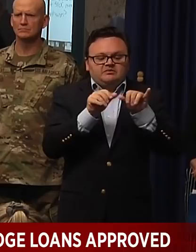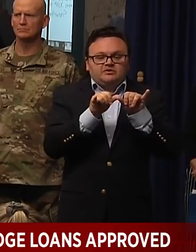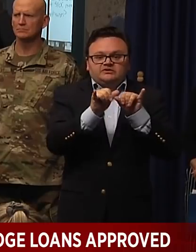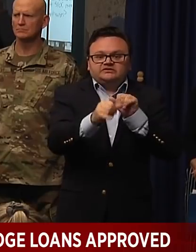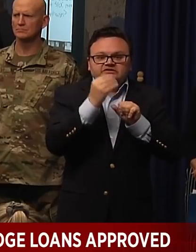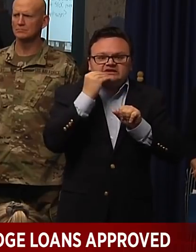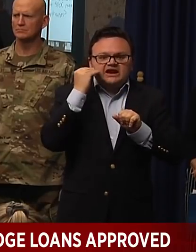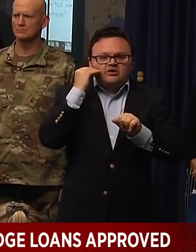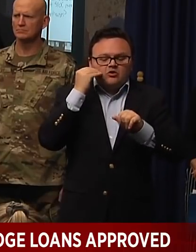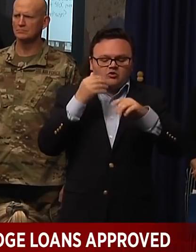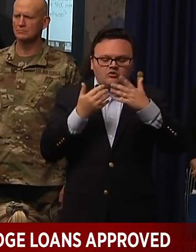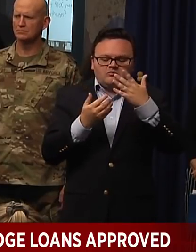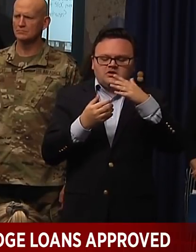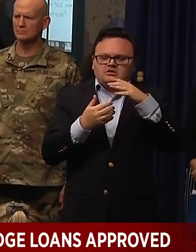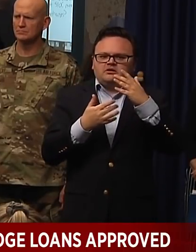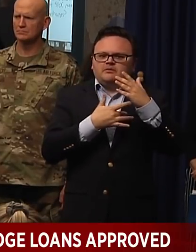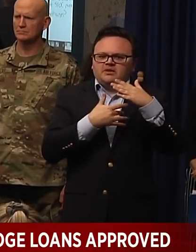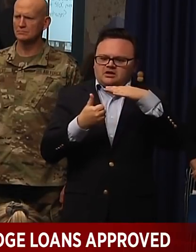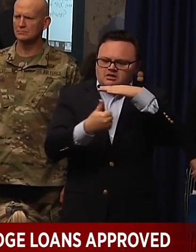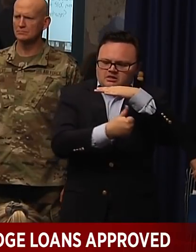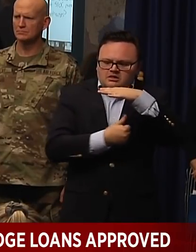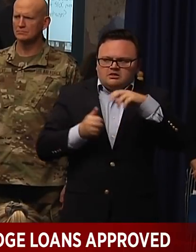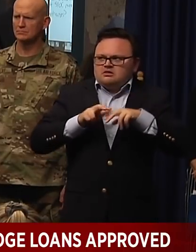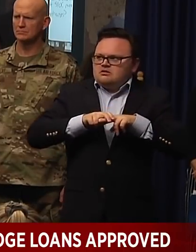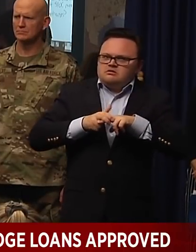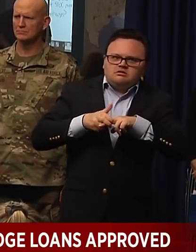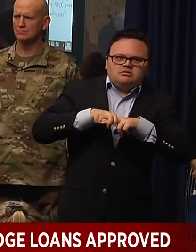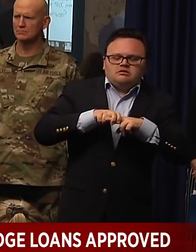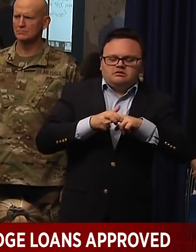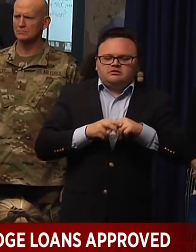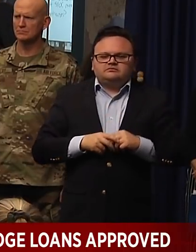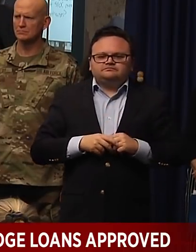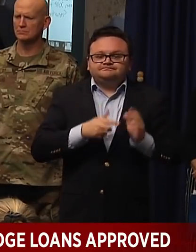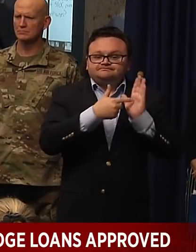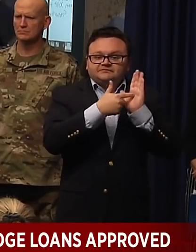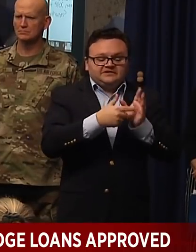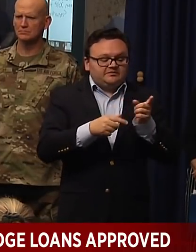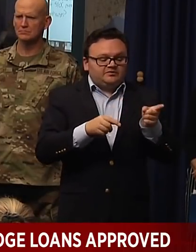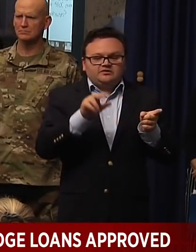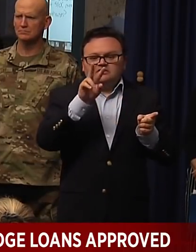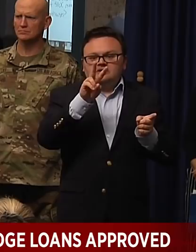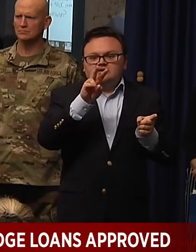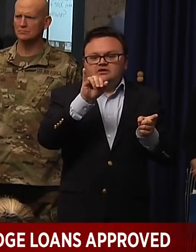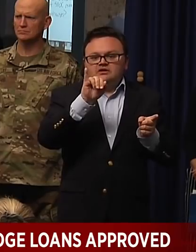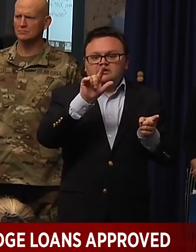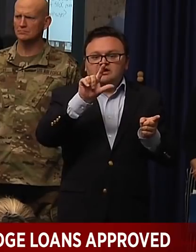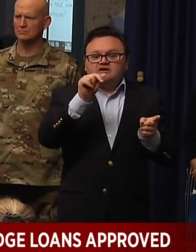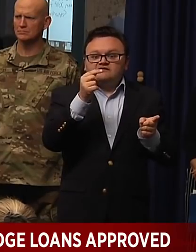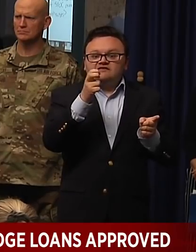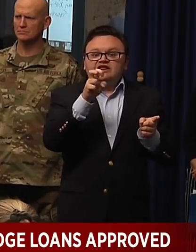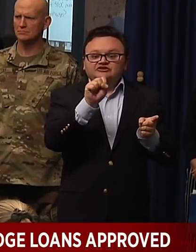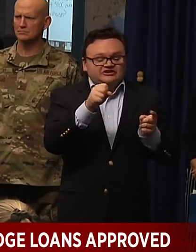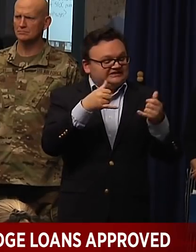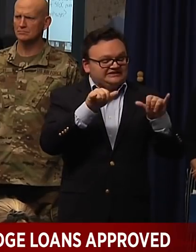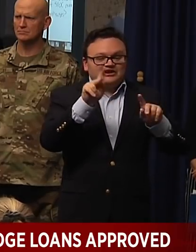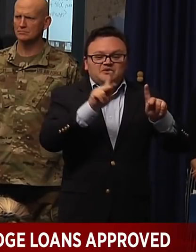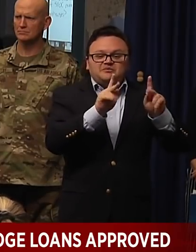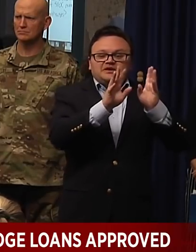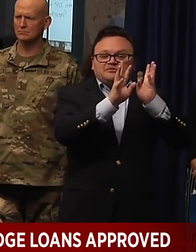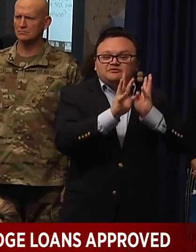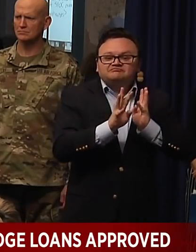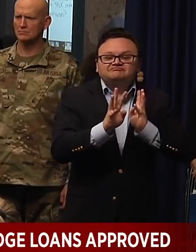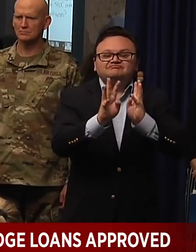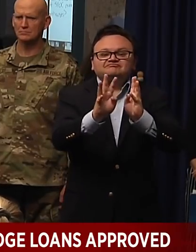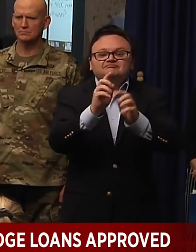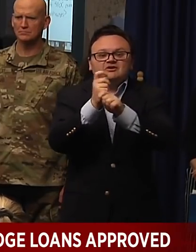villages, and obviously that's a demographic that is threatened by this, the tee sheets are filled on the golf course. But what